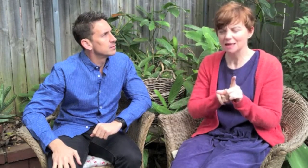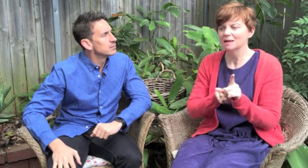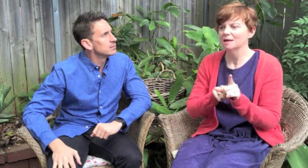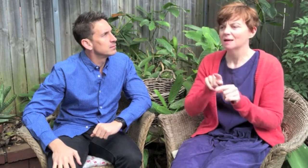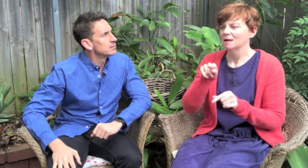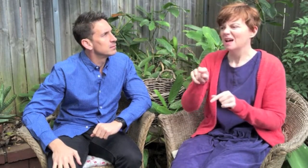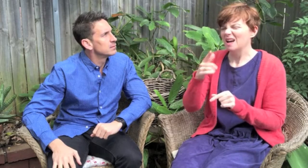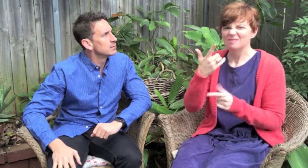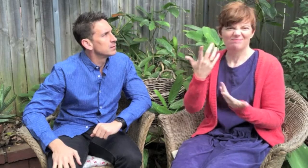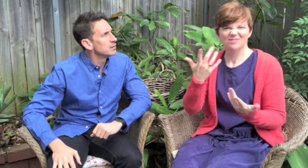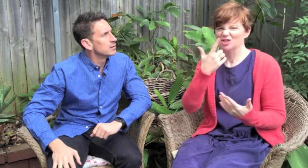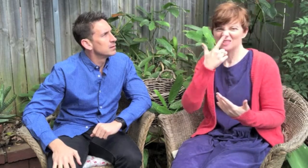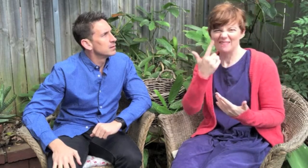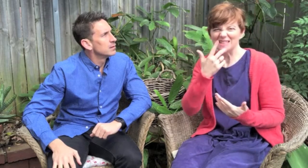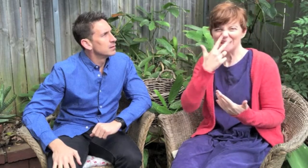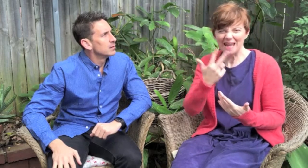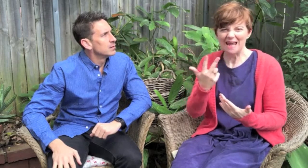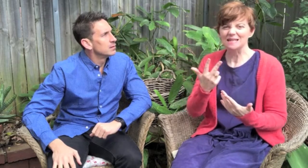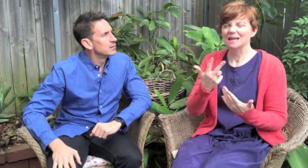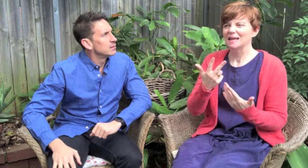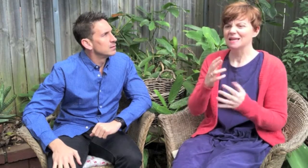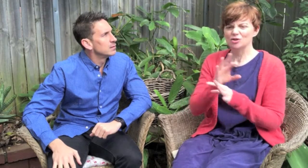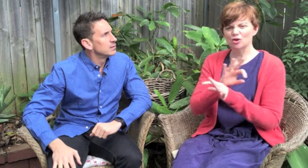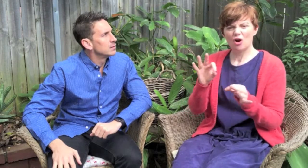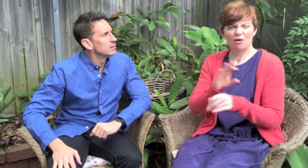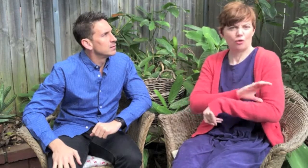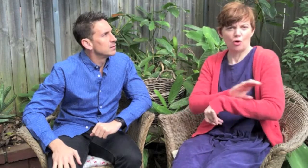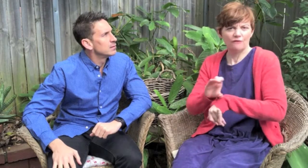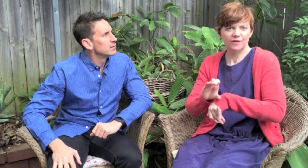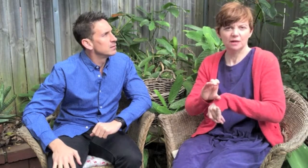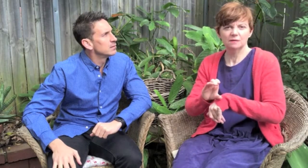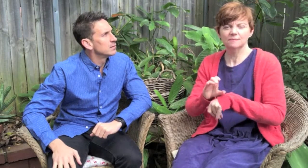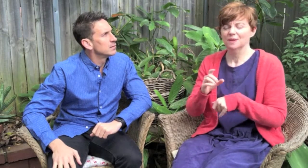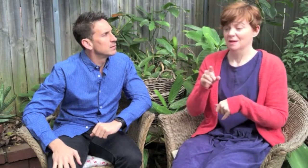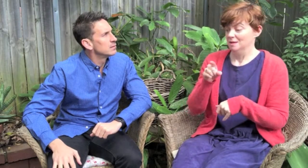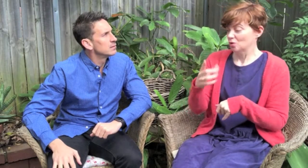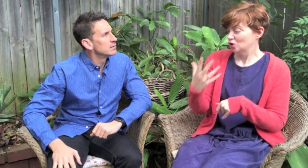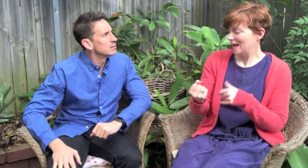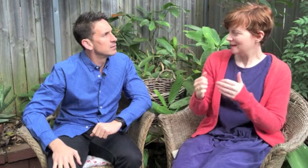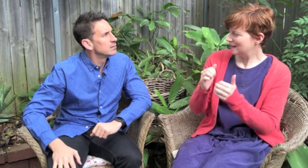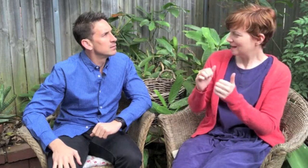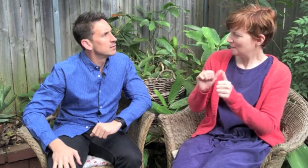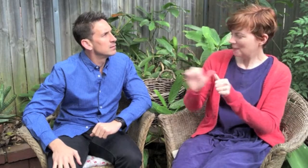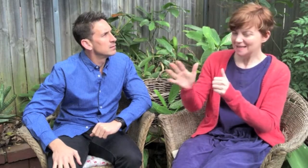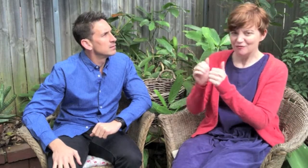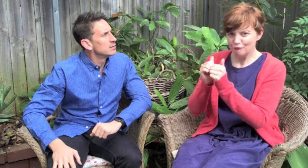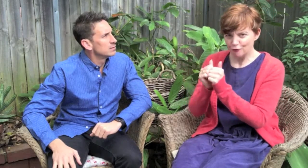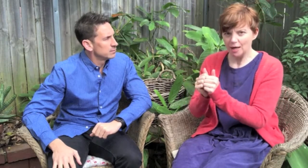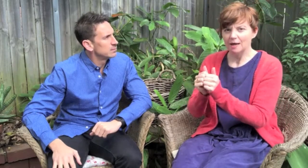she's about 17, 18 and she really lacks confidence but she has a